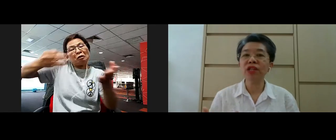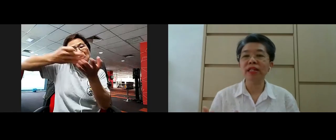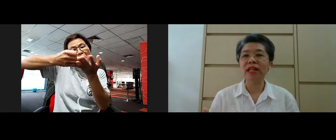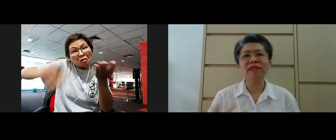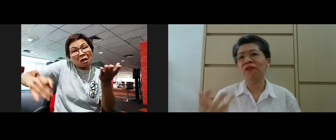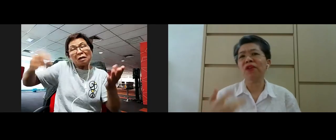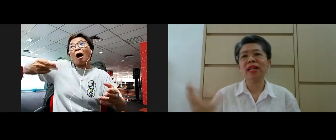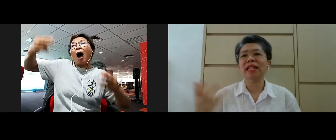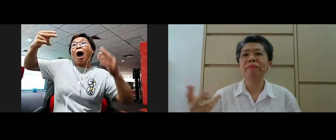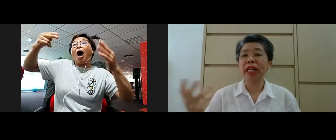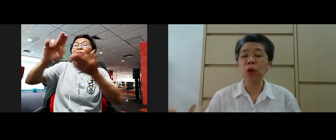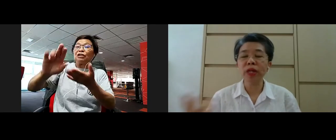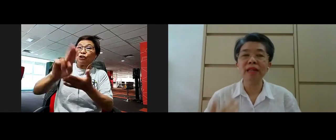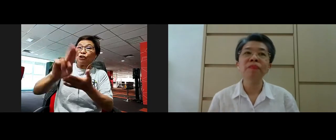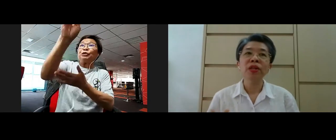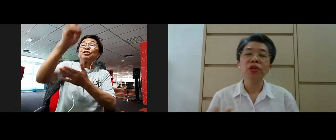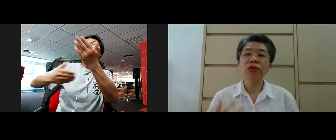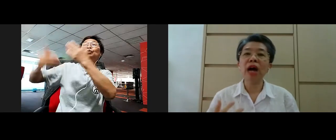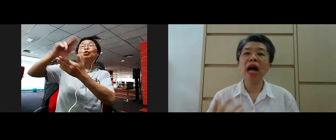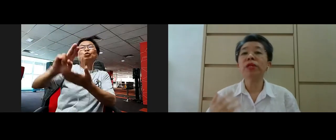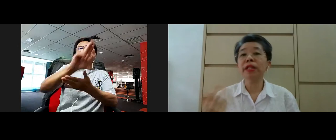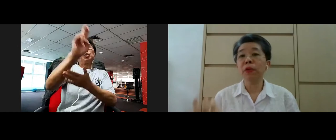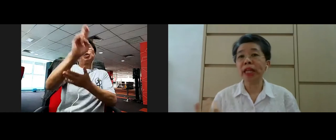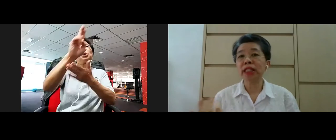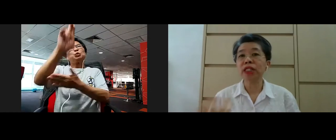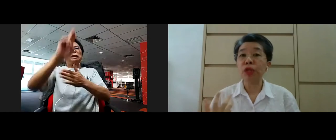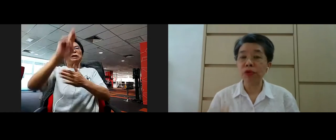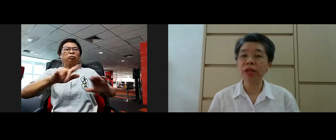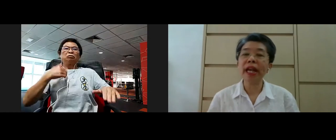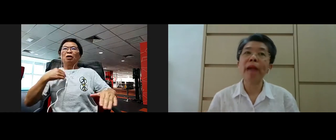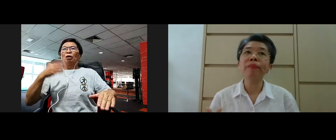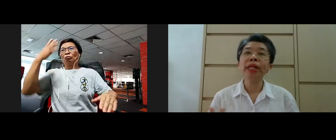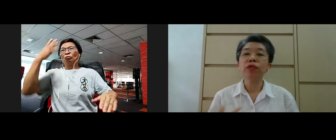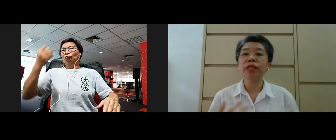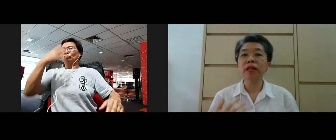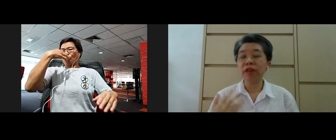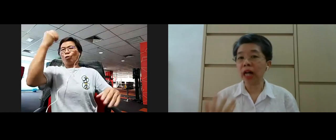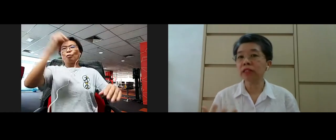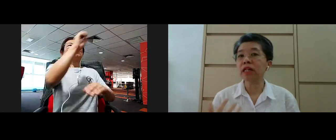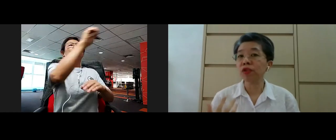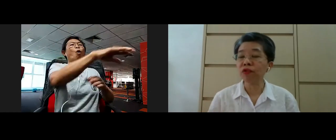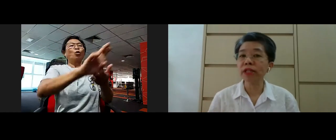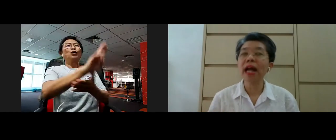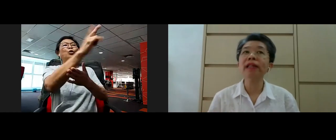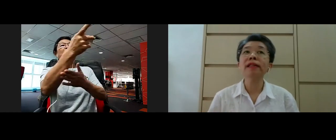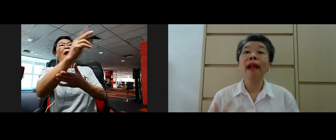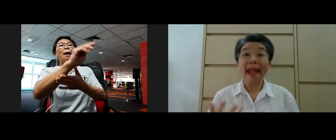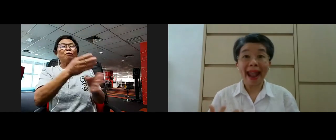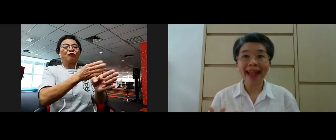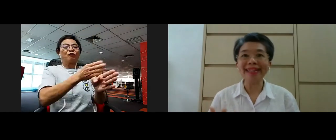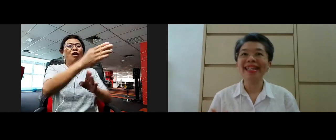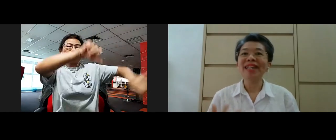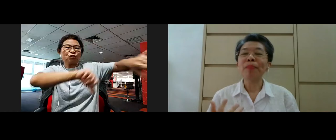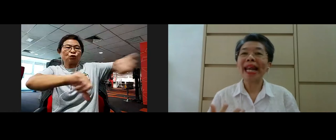education, you know. Of course, that time, they were located. So I was located to UKM, to the Faculty of Social Science,